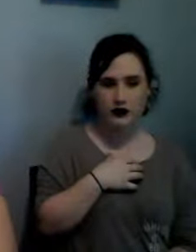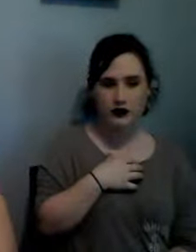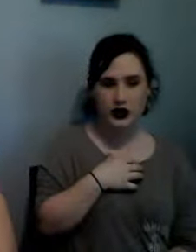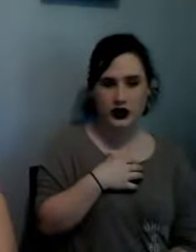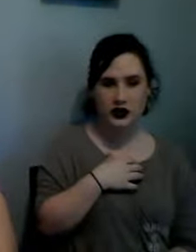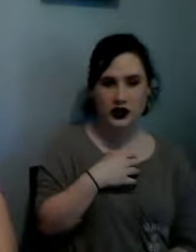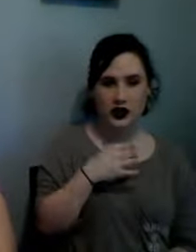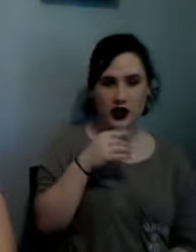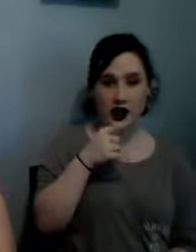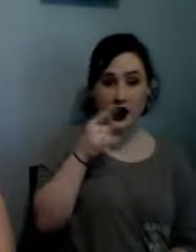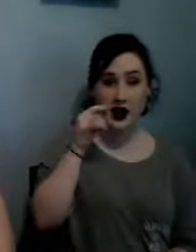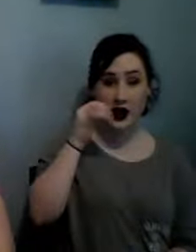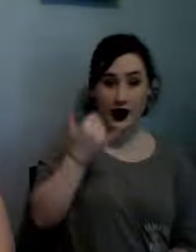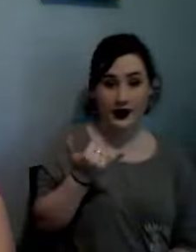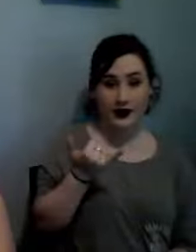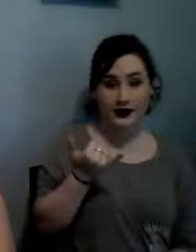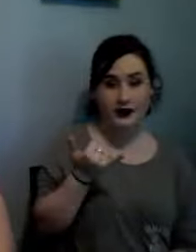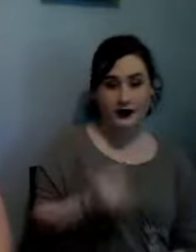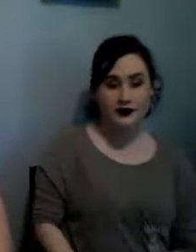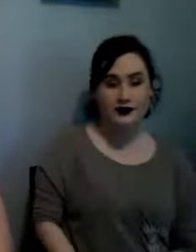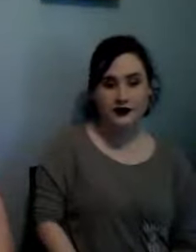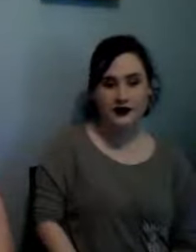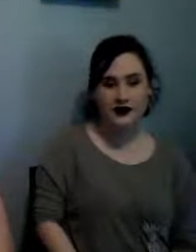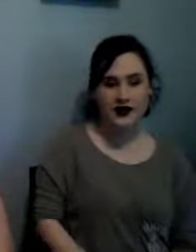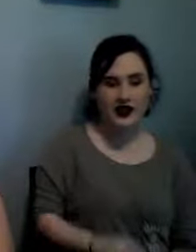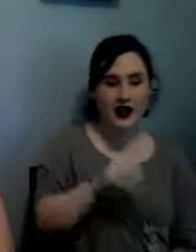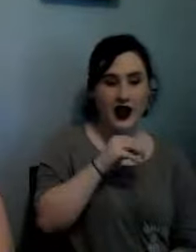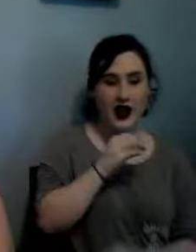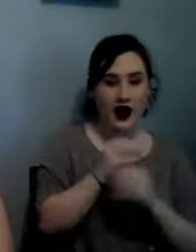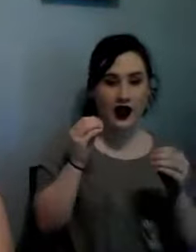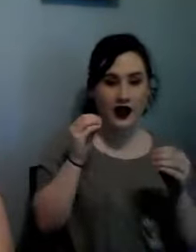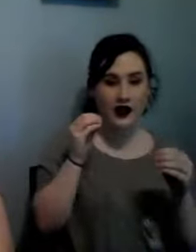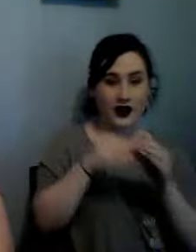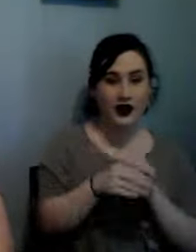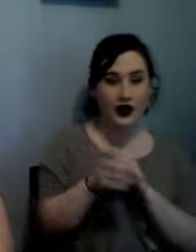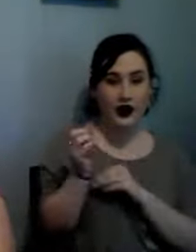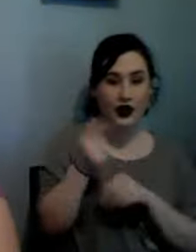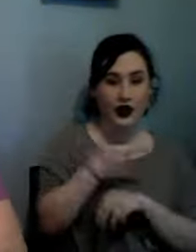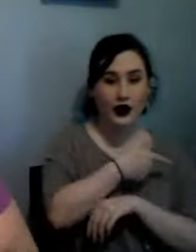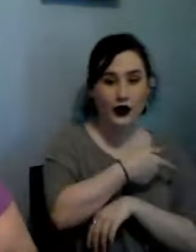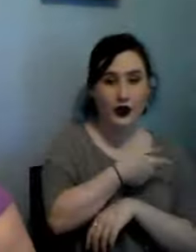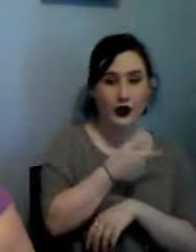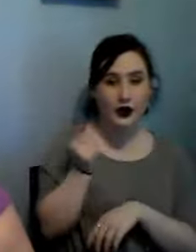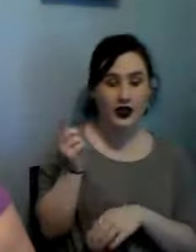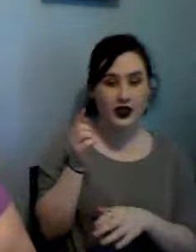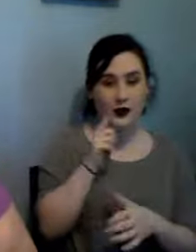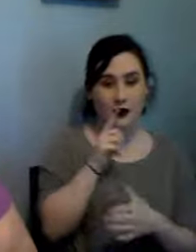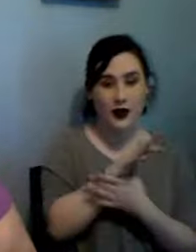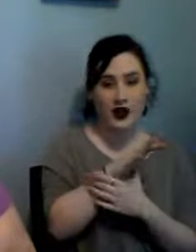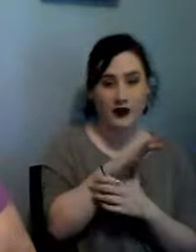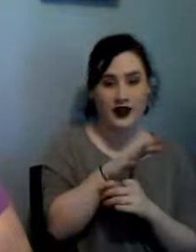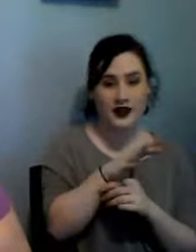there's nothing in my coke I promise and then the next one